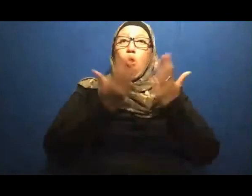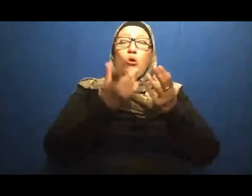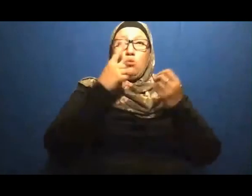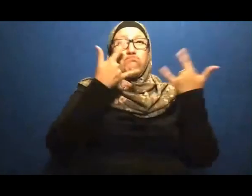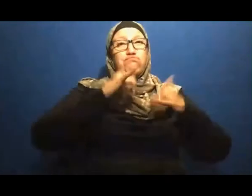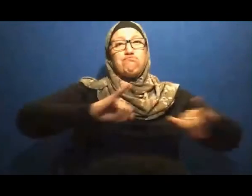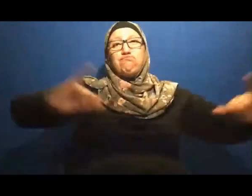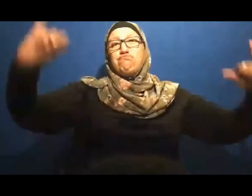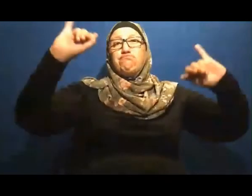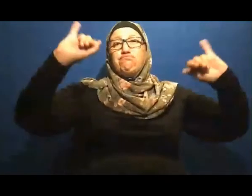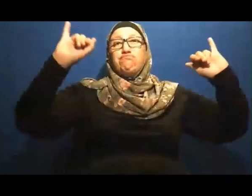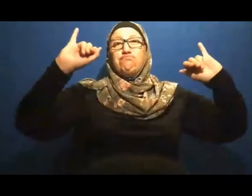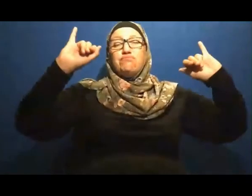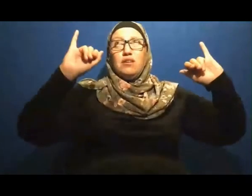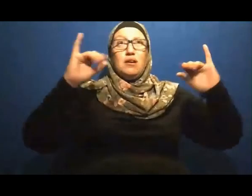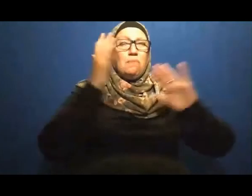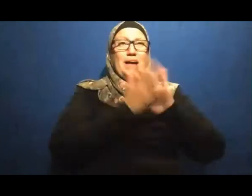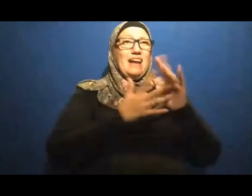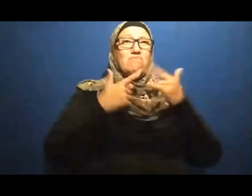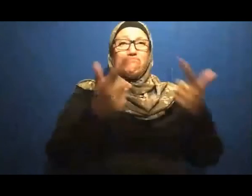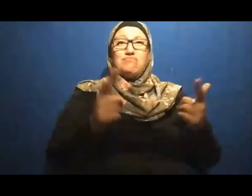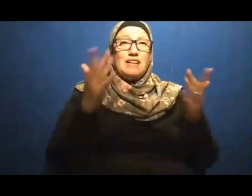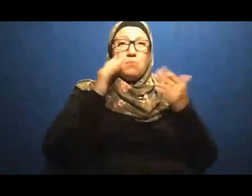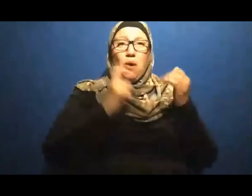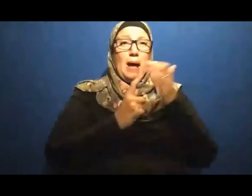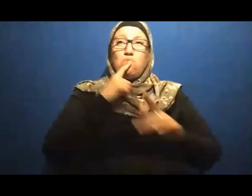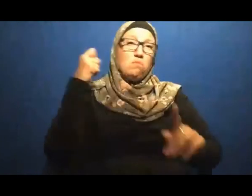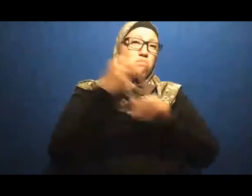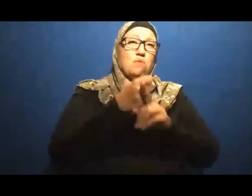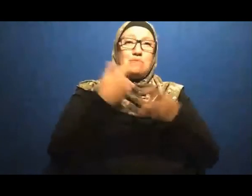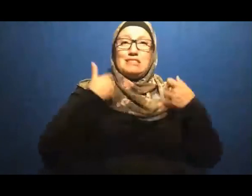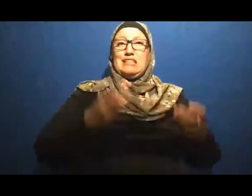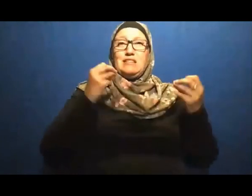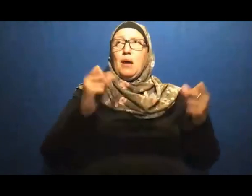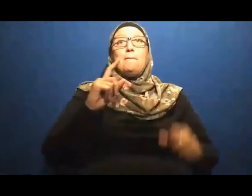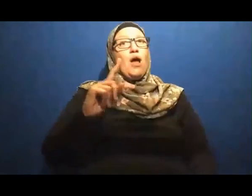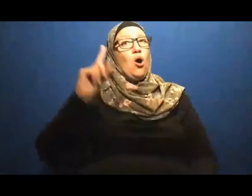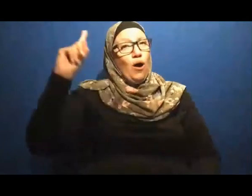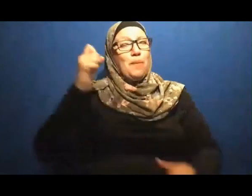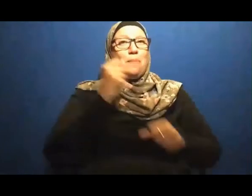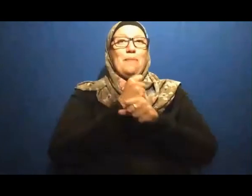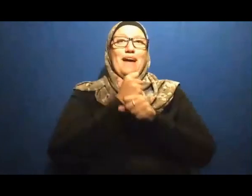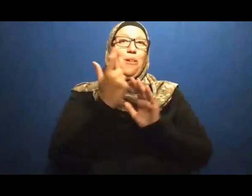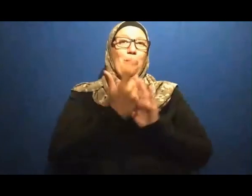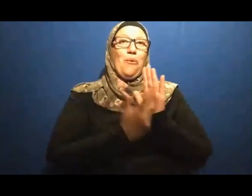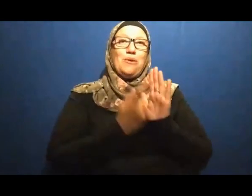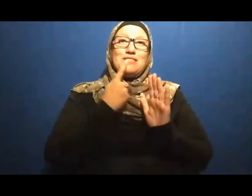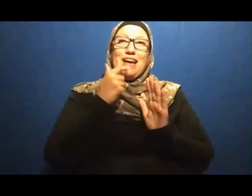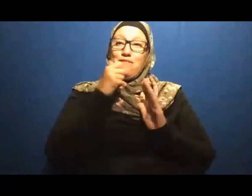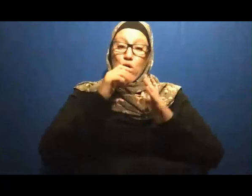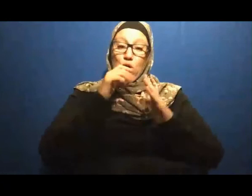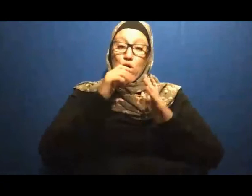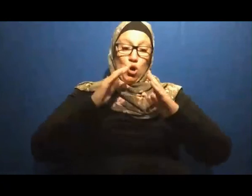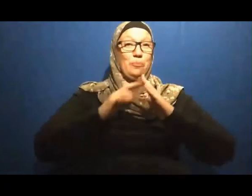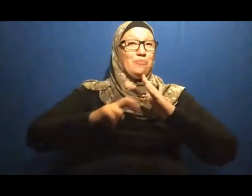affected No God has Made a law That look If you stay at home Self-isolate Yourself You